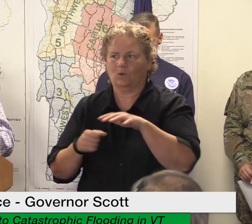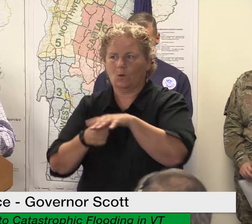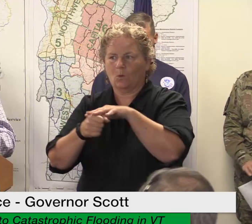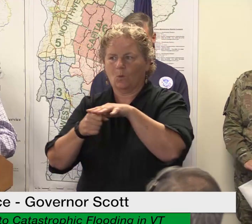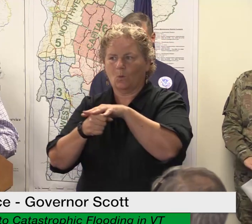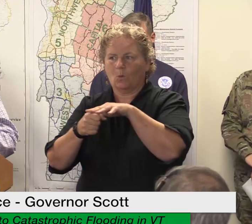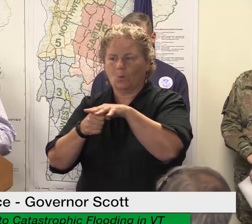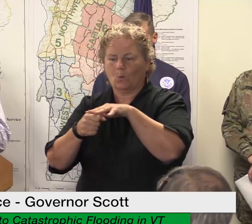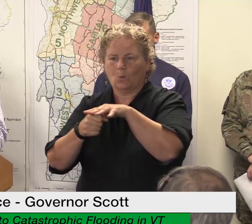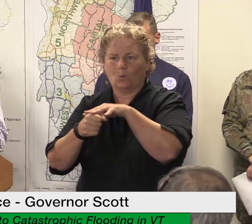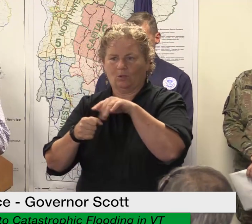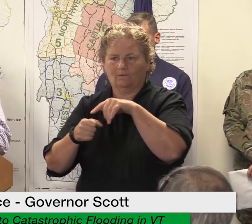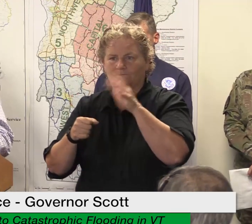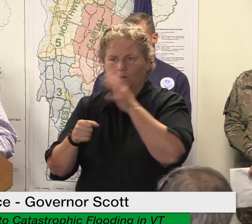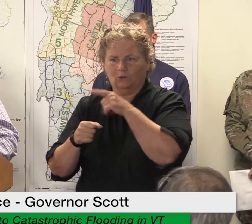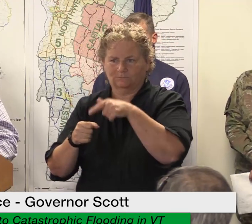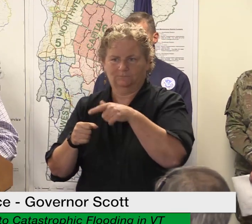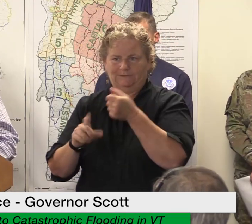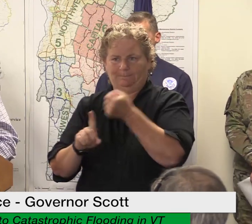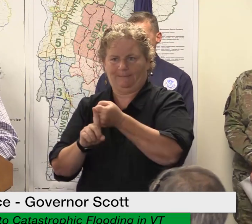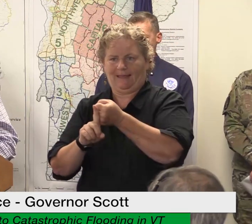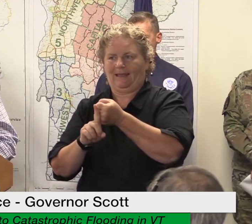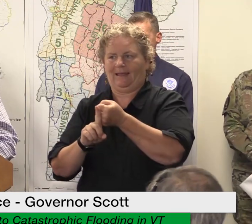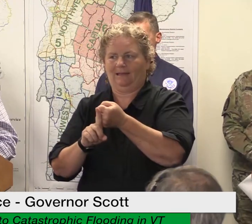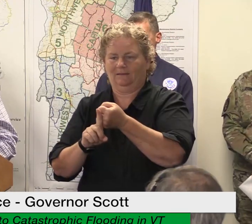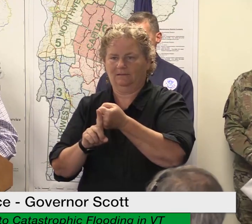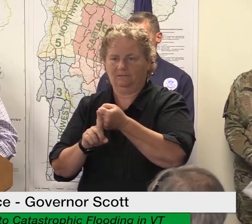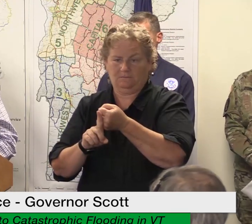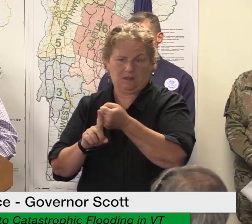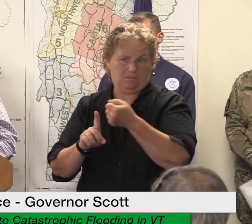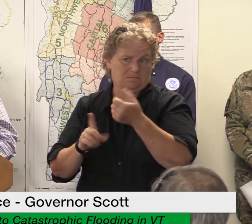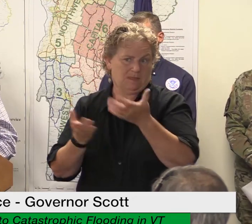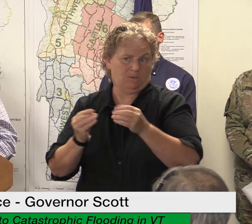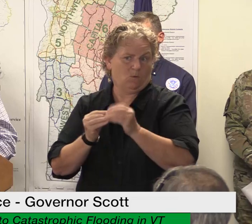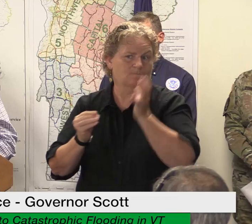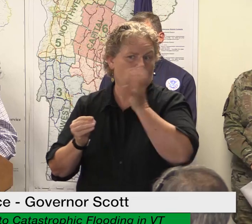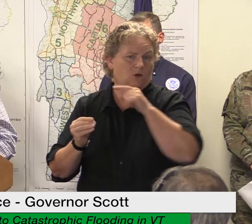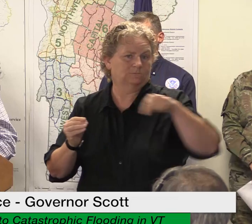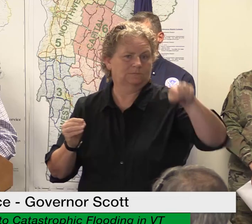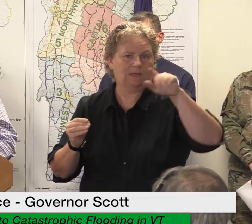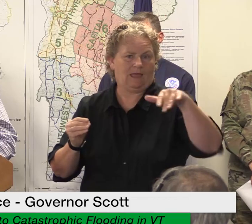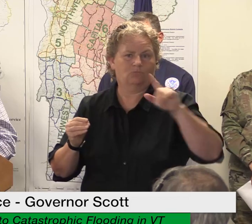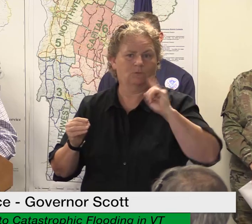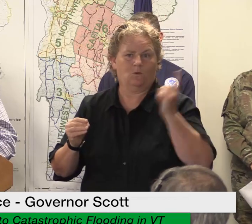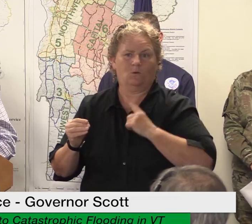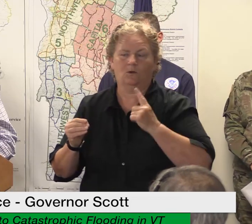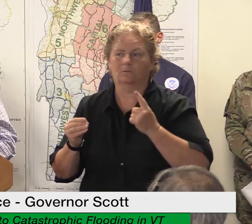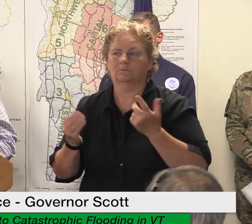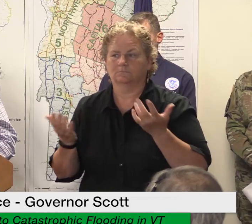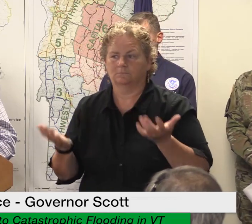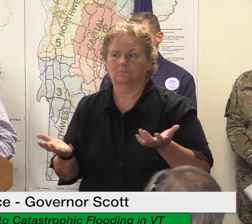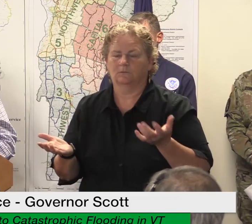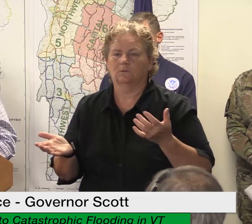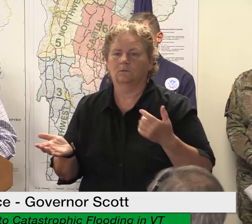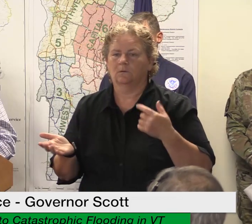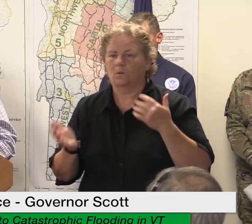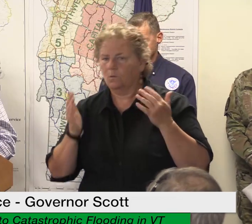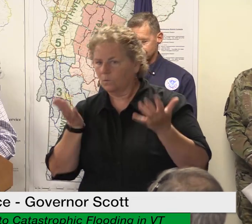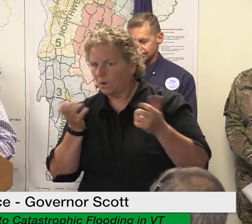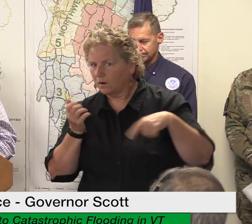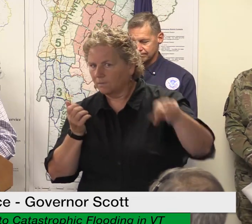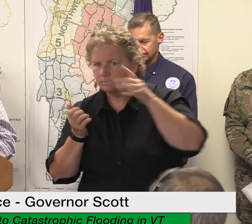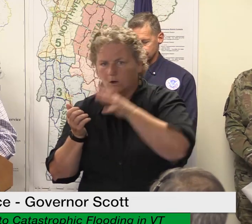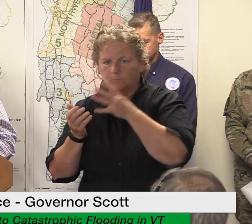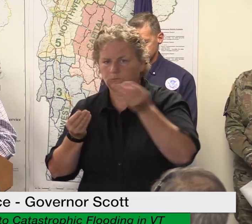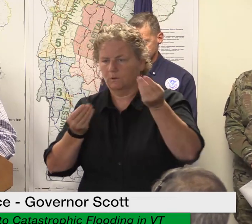that have already reported but haven't got to this level and the state level so i always encourage everyone to continue to report